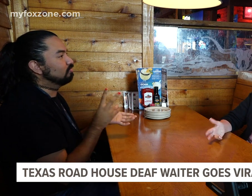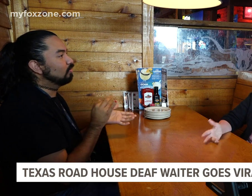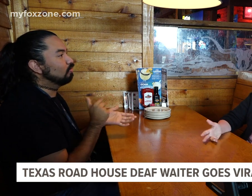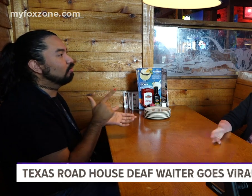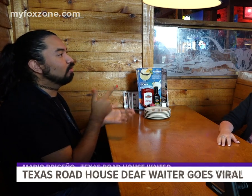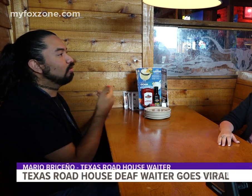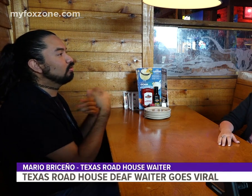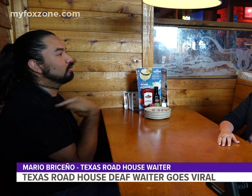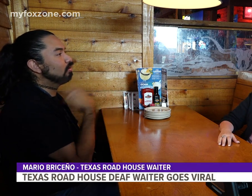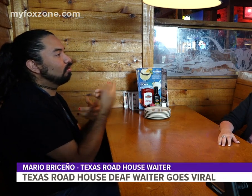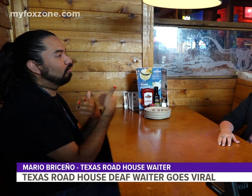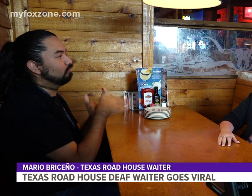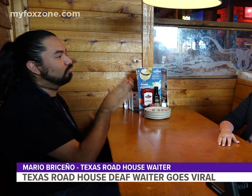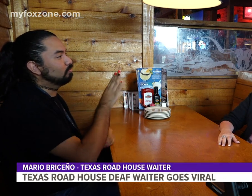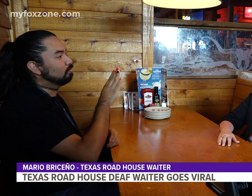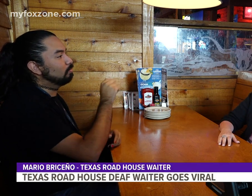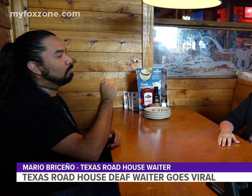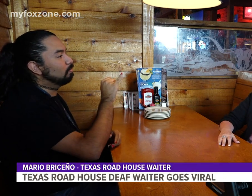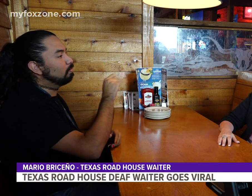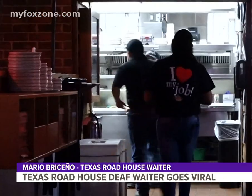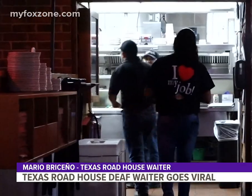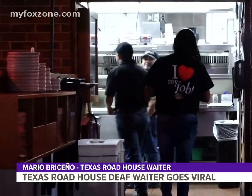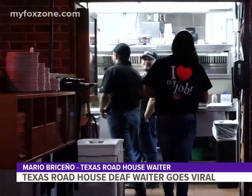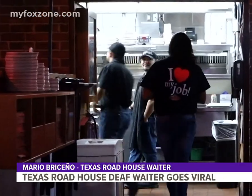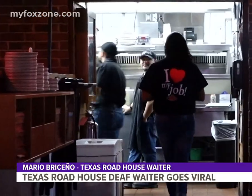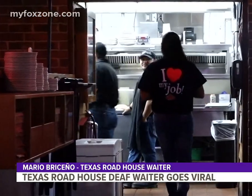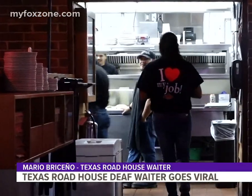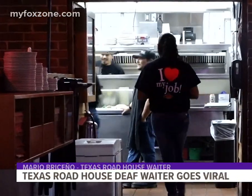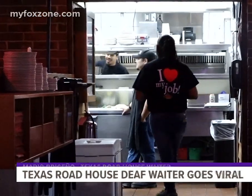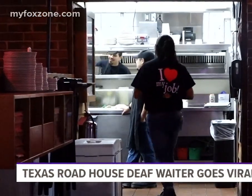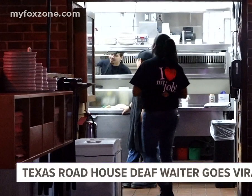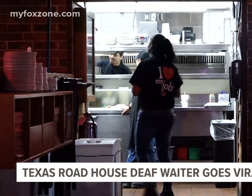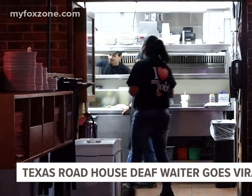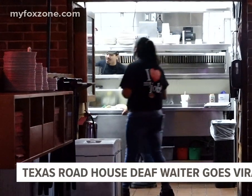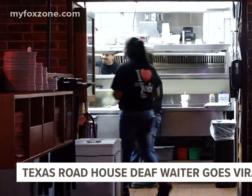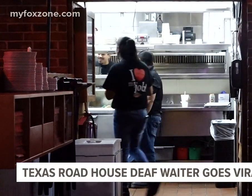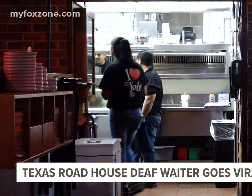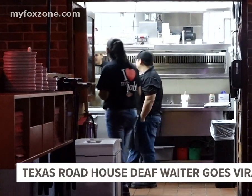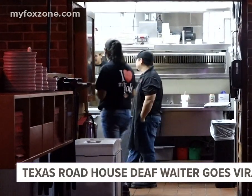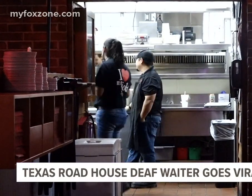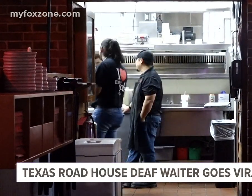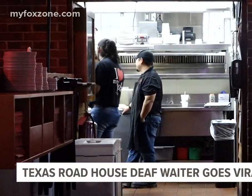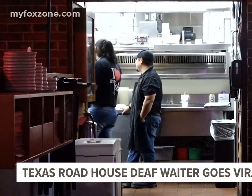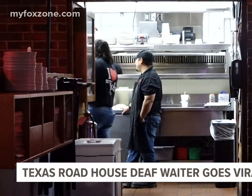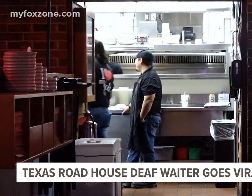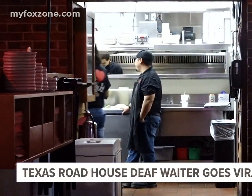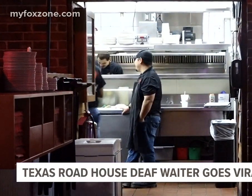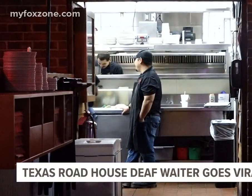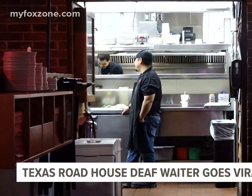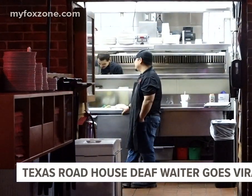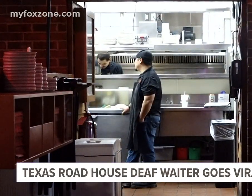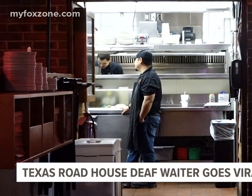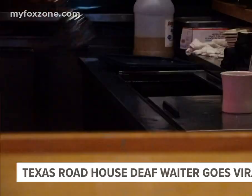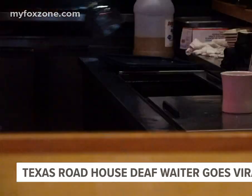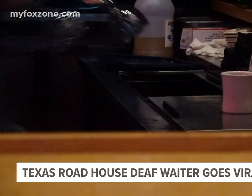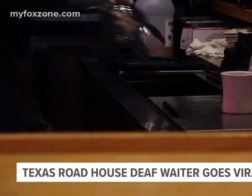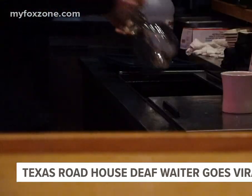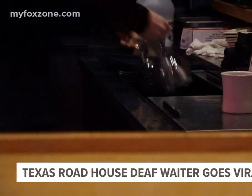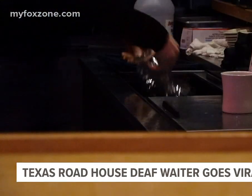unexpected that it had gone viral. Mario remembers the encounter they had with the person who made the post. They didn't think anything